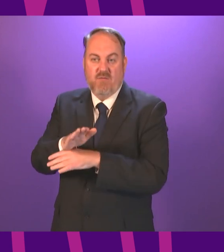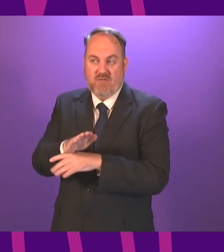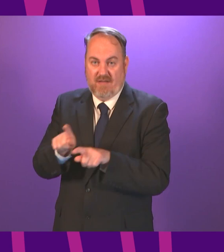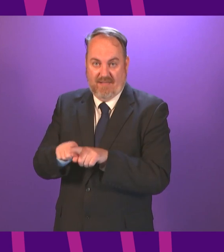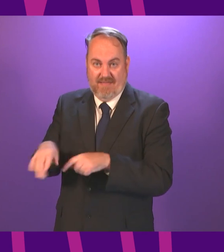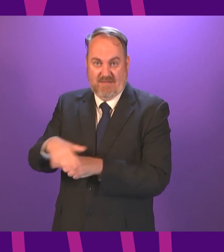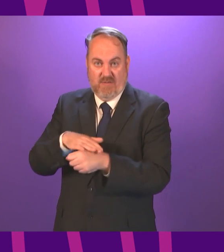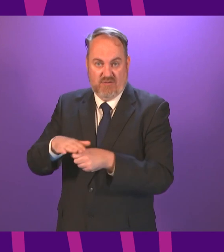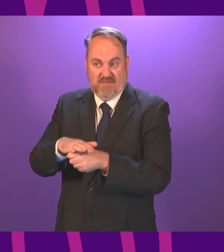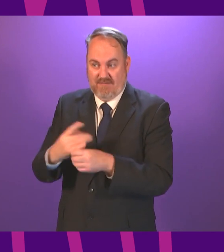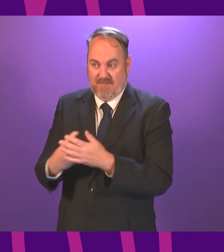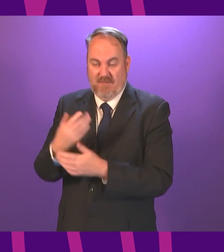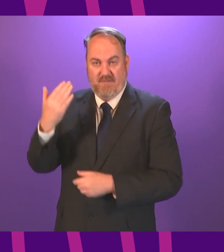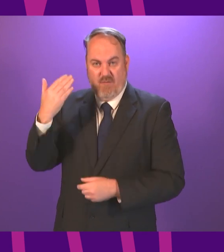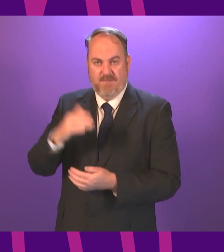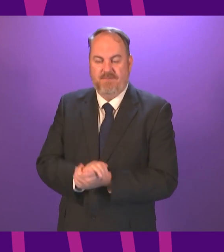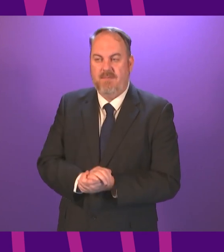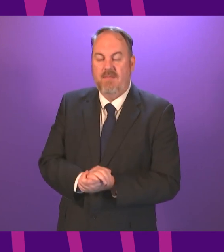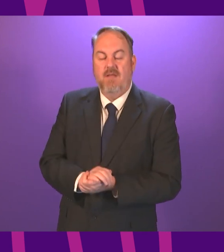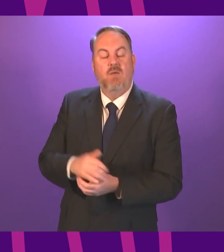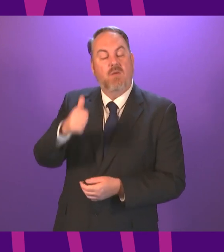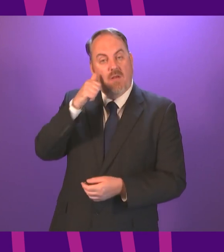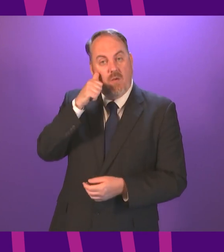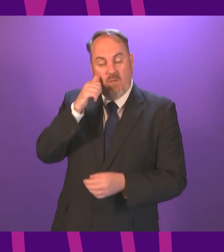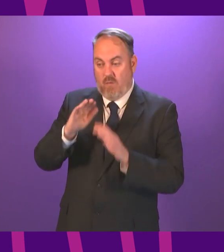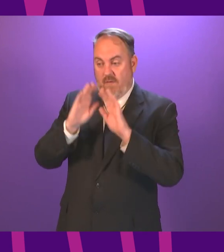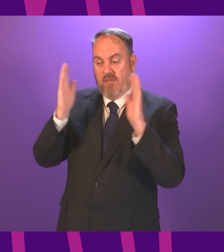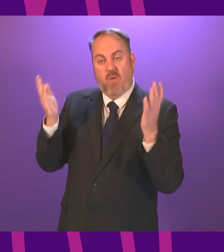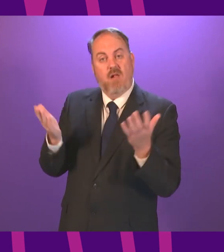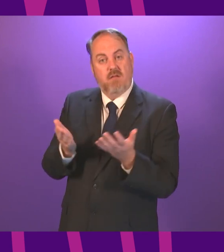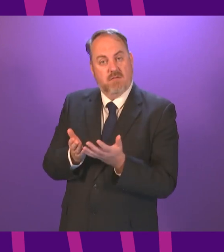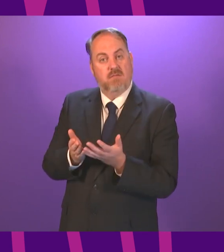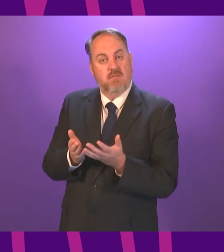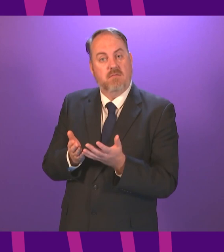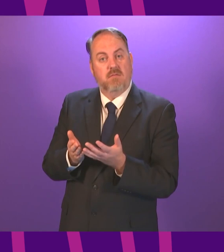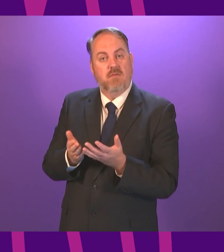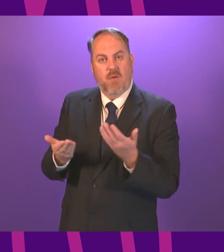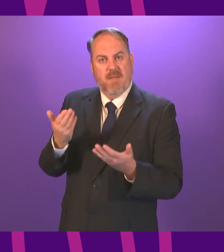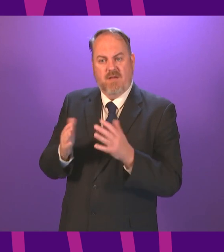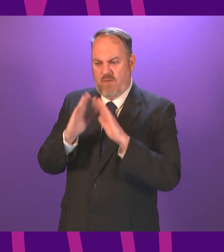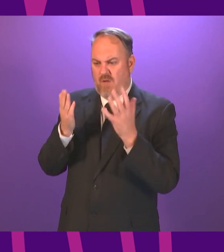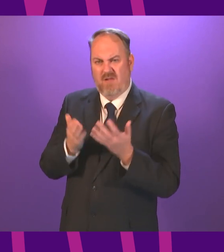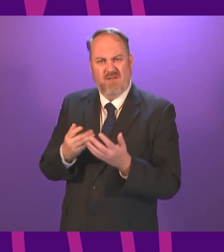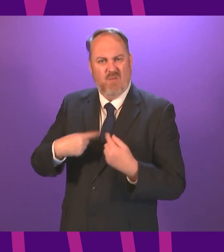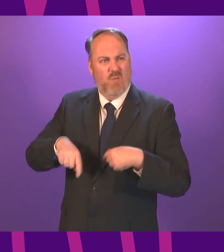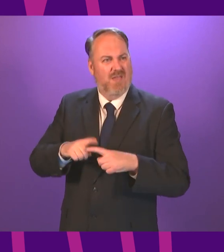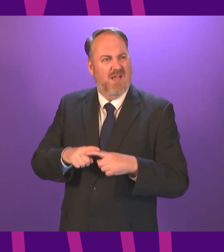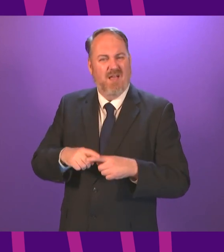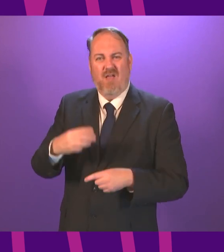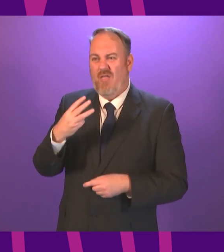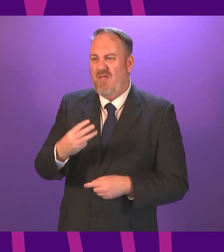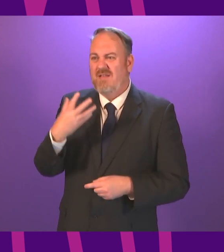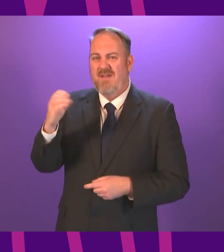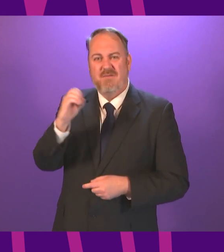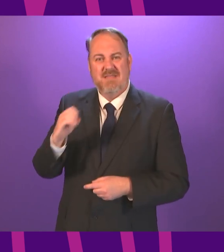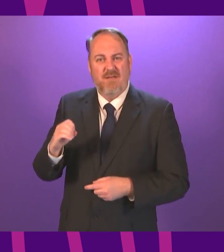we get too focused on Scotland and the UK by world standards we have gotten incredibly well with vaccinations I think some 35% have had both